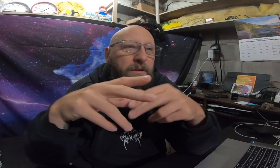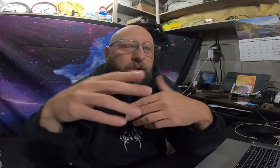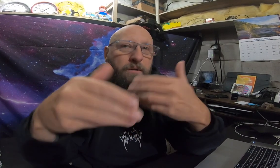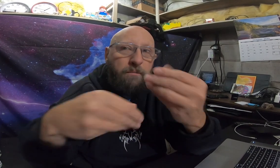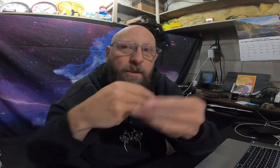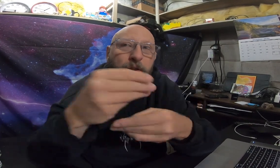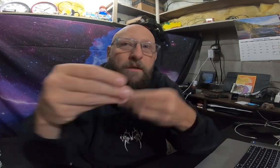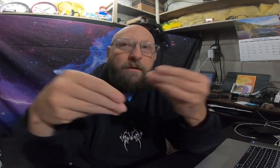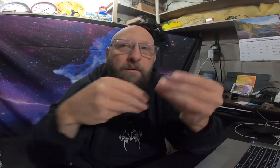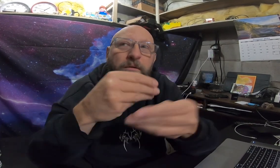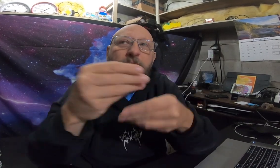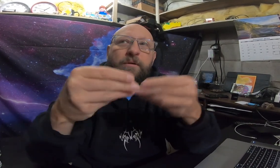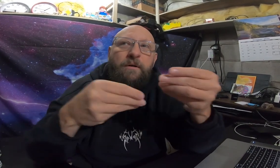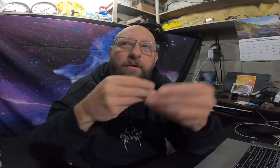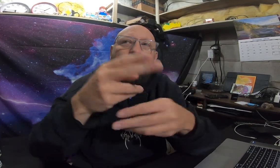but you know you know